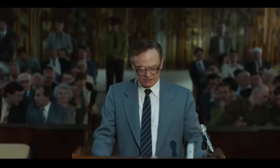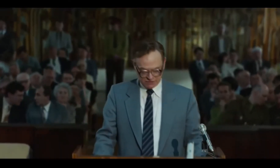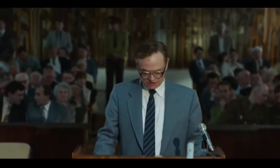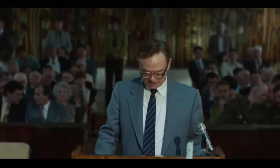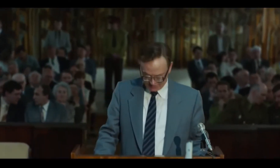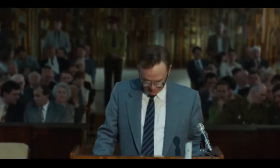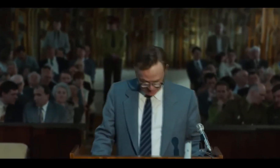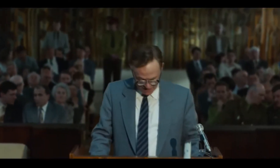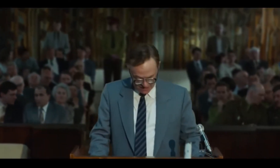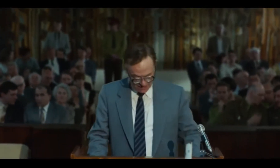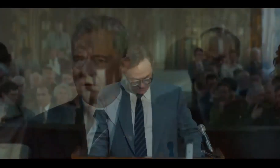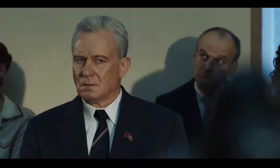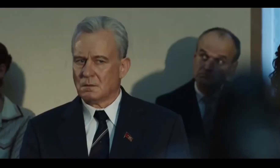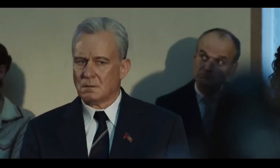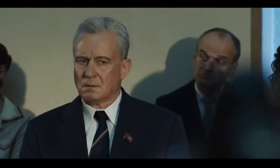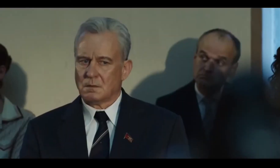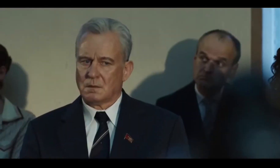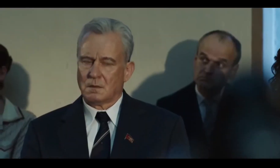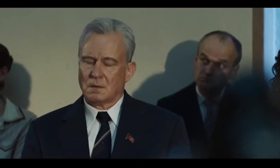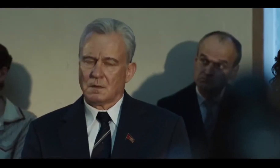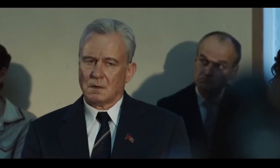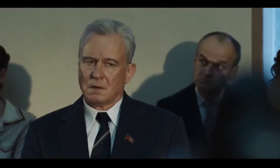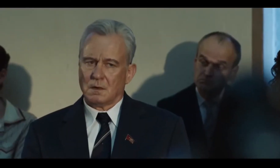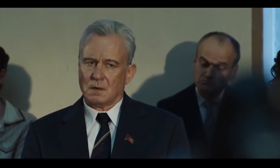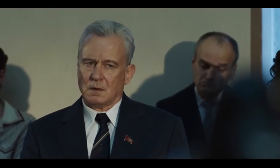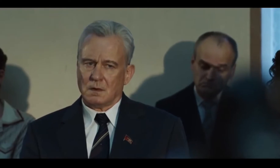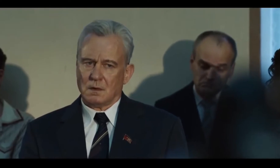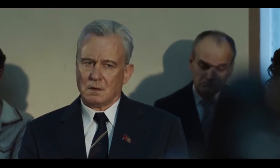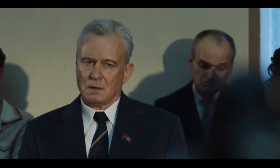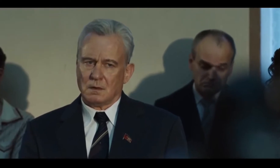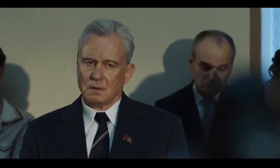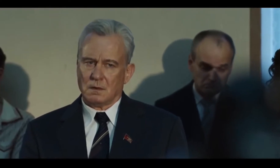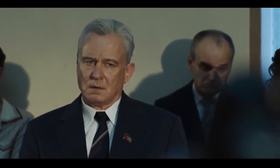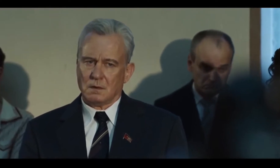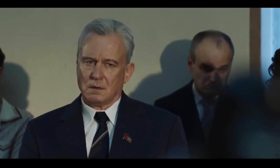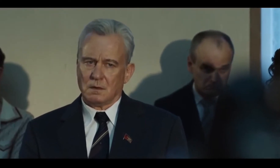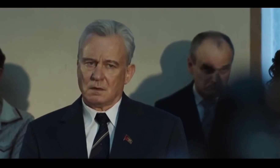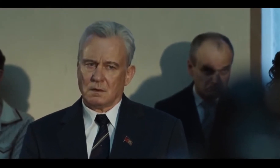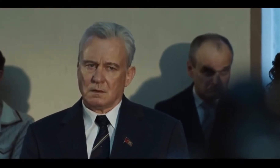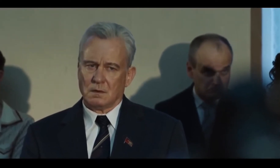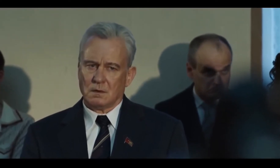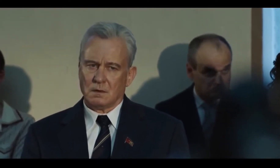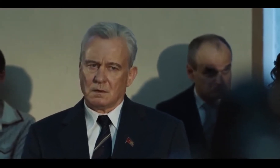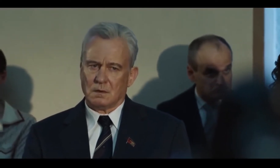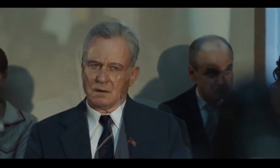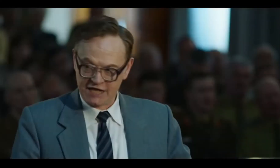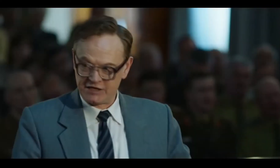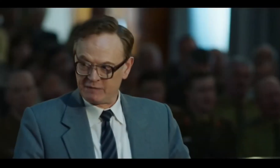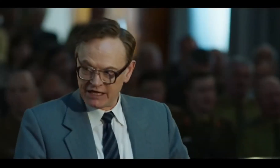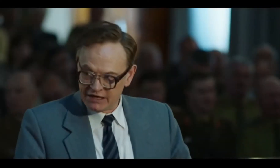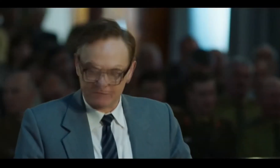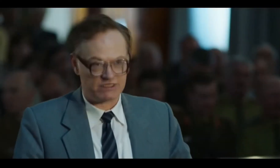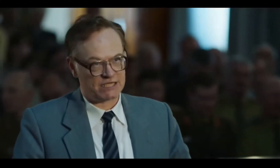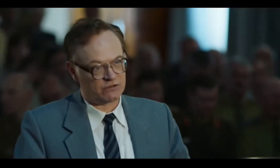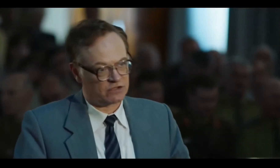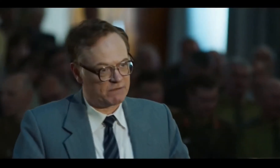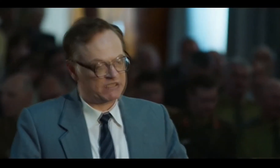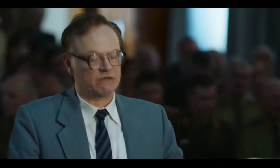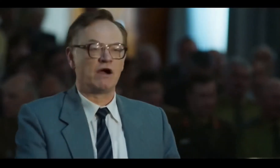secrets. There are many. There were following orders from the KGB, from the Central Committee, and